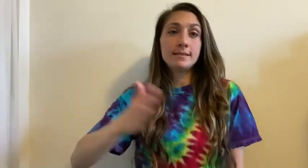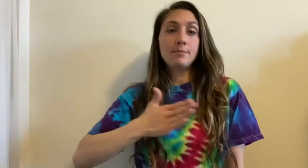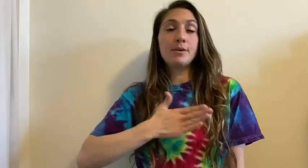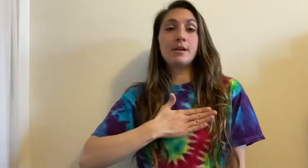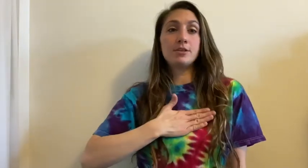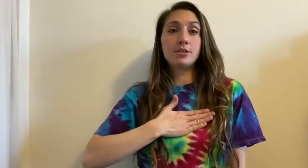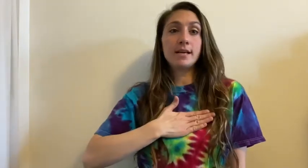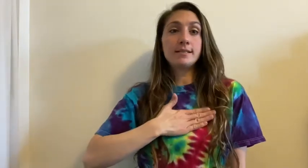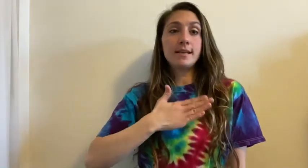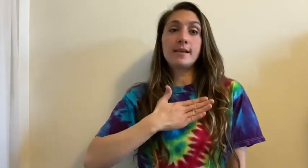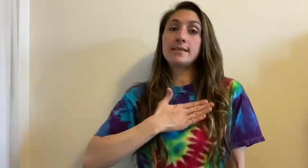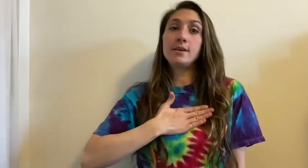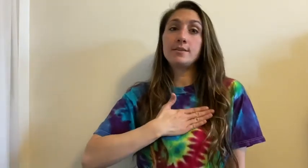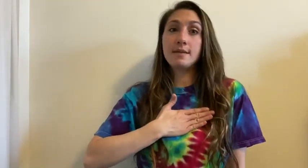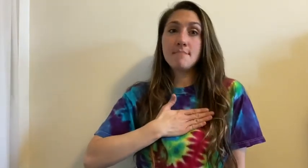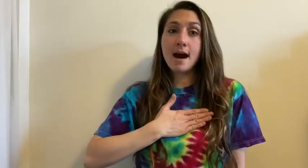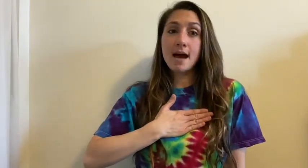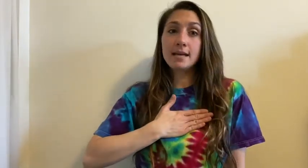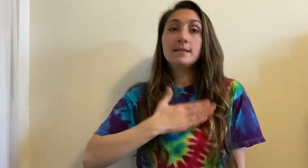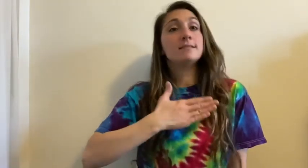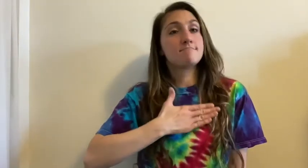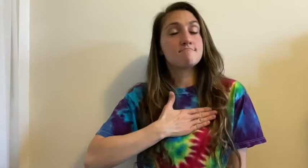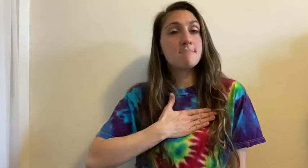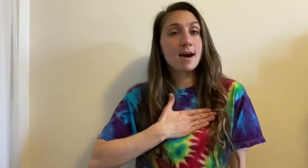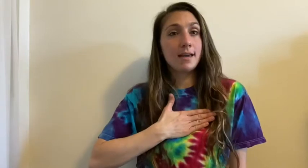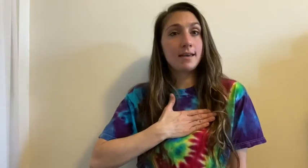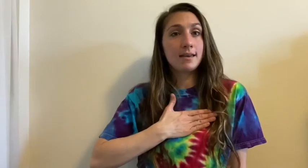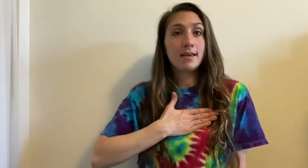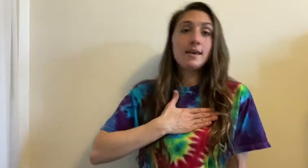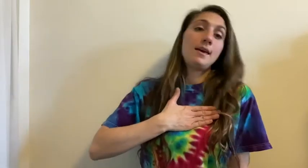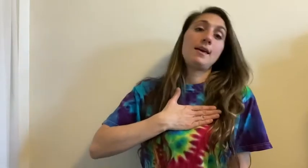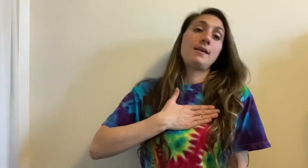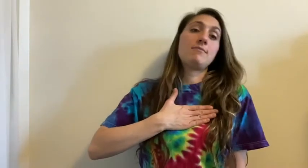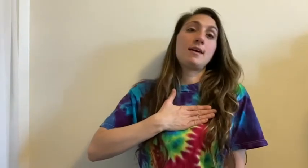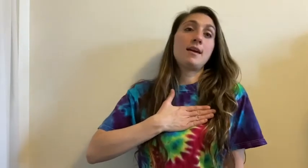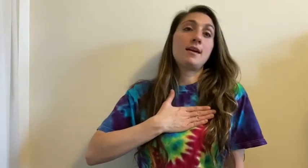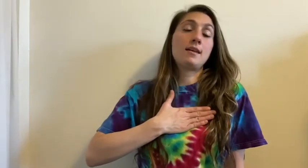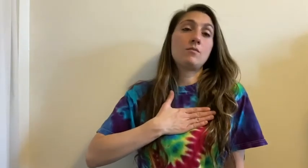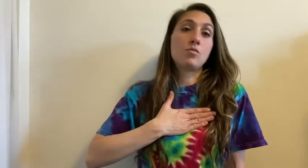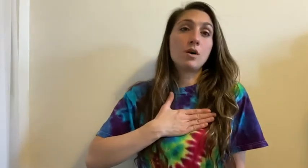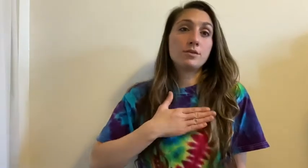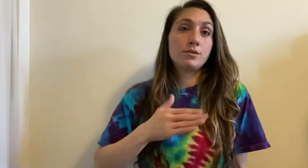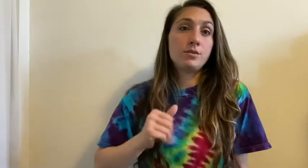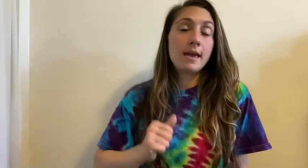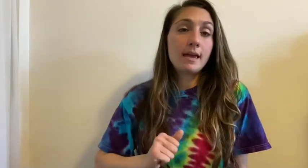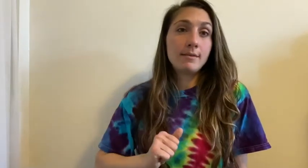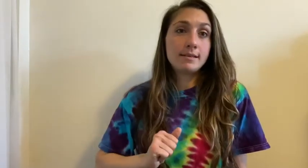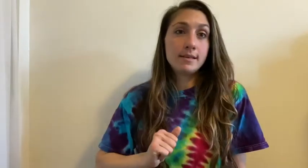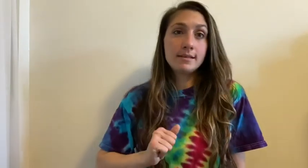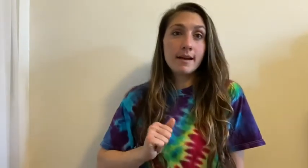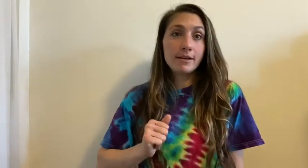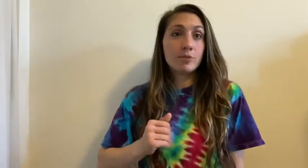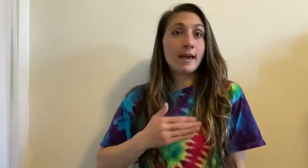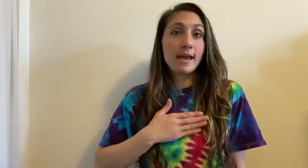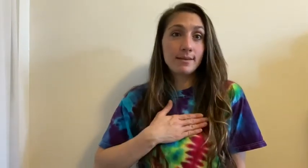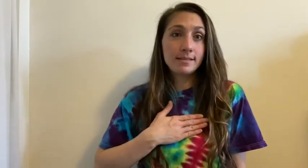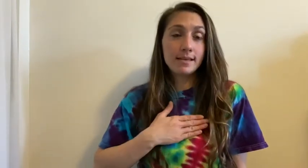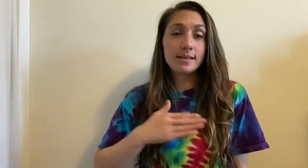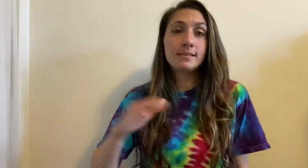put it on your chest, and that's how you say my, my. And then we'll also do ABCs. Now I know my ABCs.